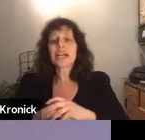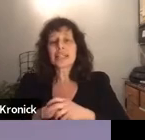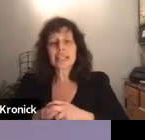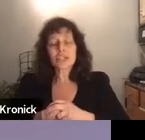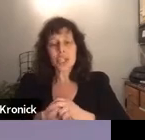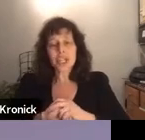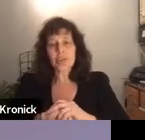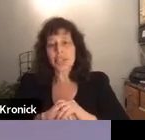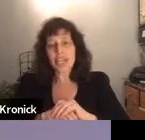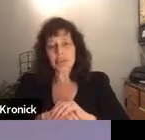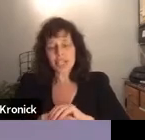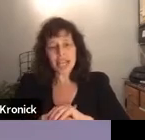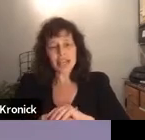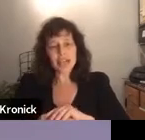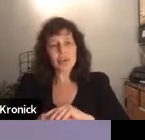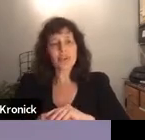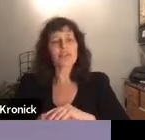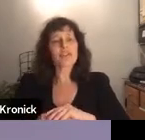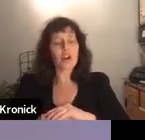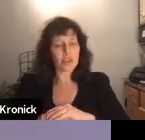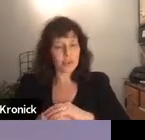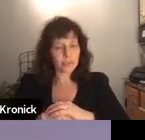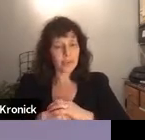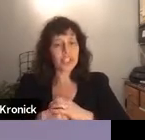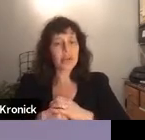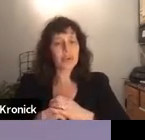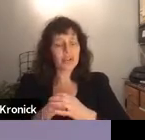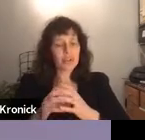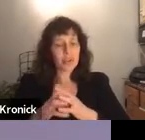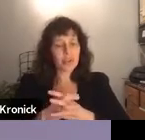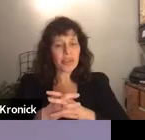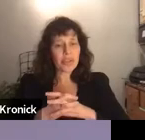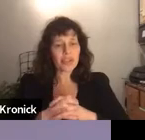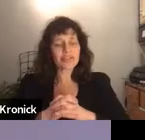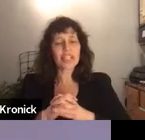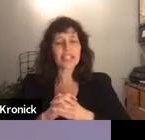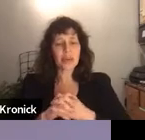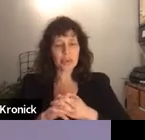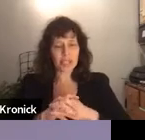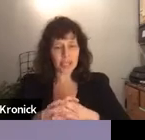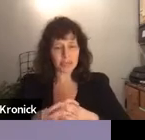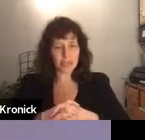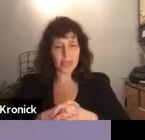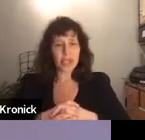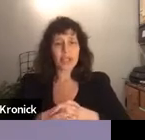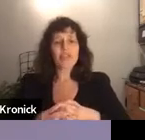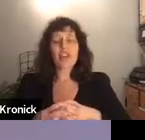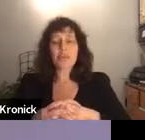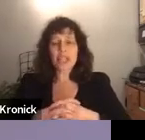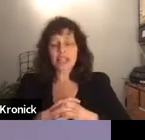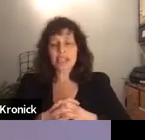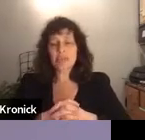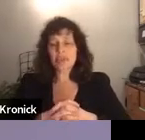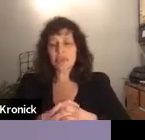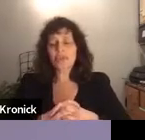Isaac and Jacob came to Canada with their father. They were separated from their mother. They fled separately. The